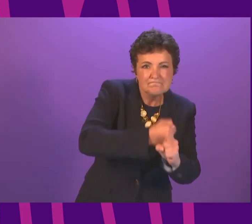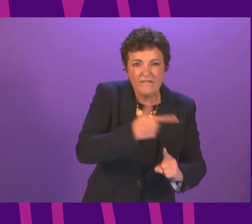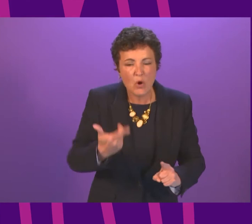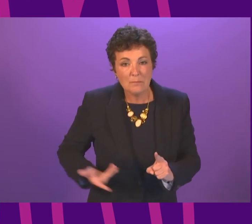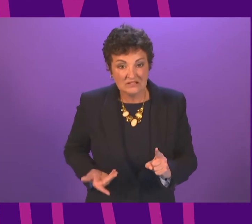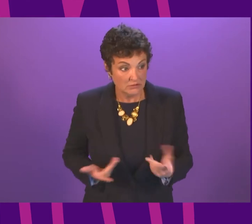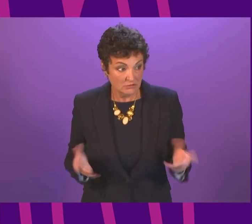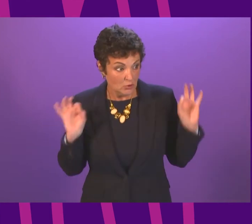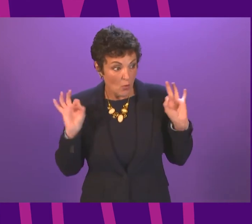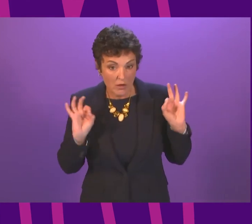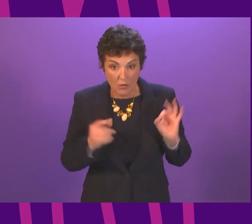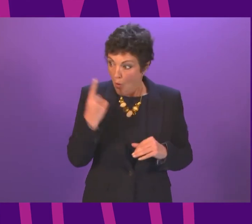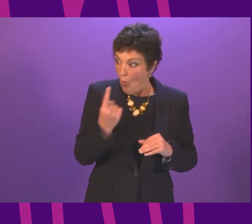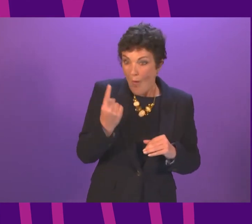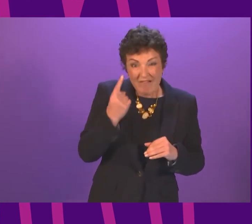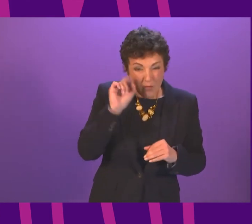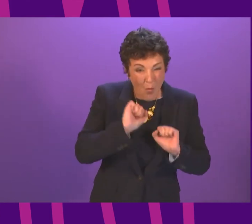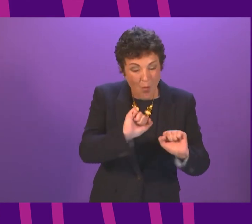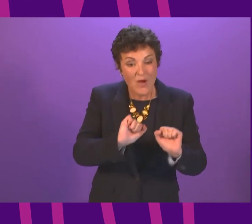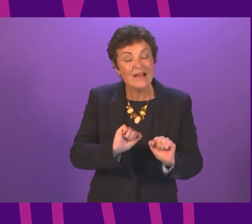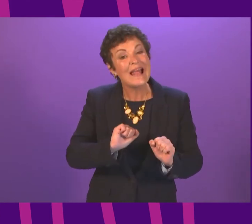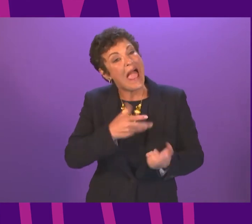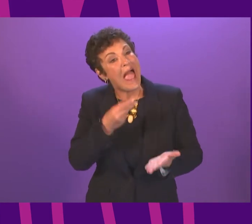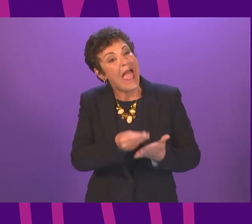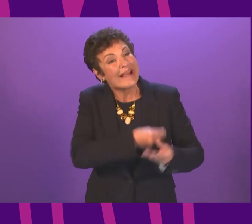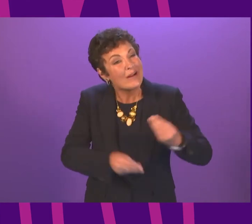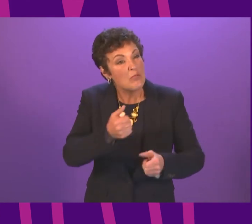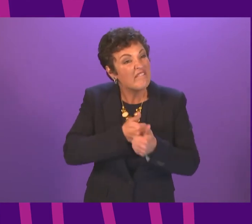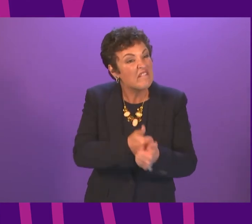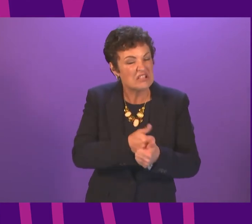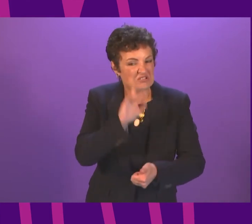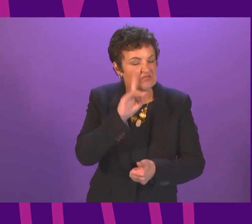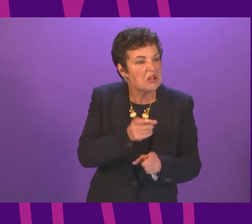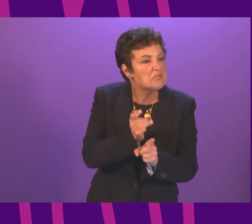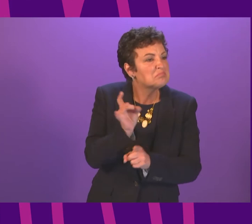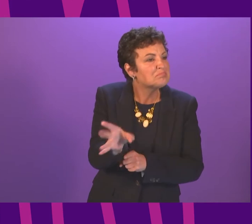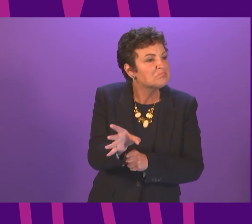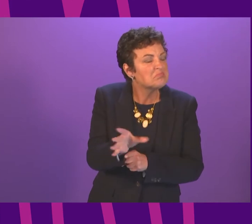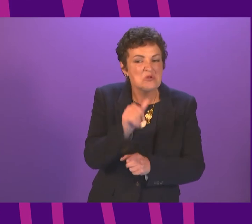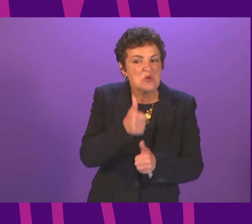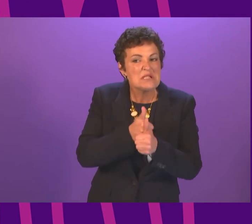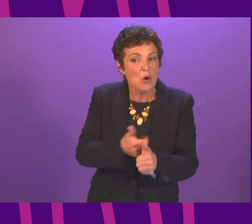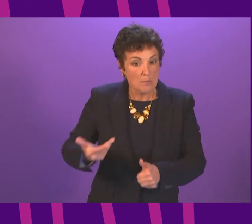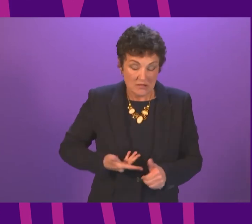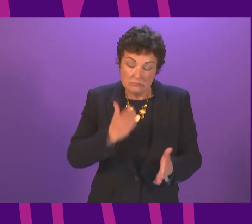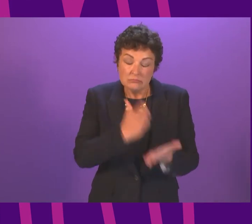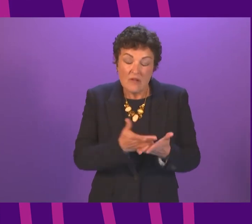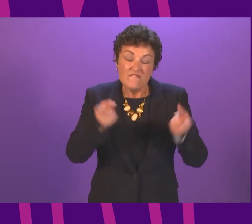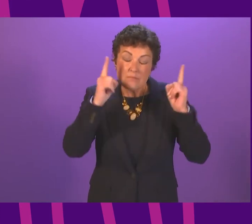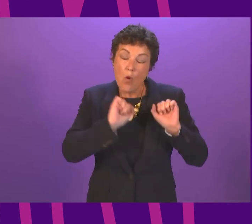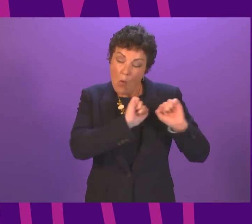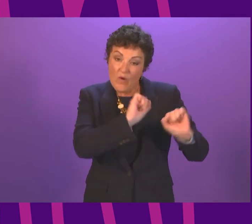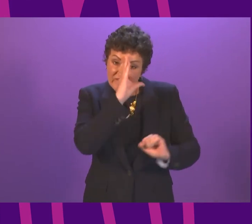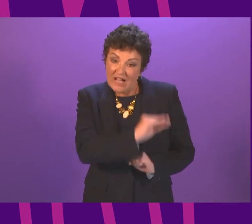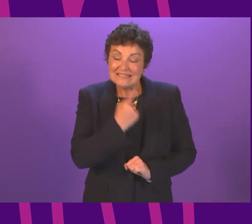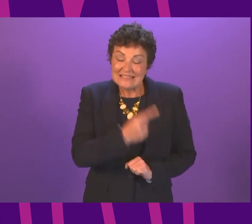economic advisers has said that her government is anti-business. One of the First Minister's own advisers. But instead